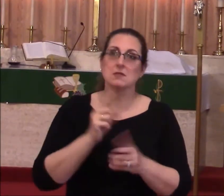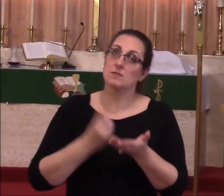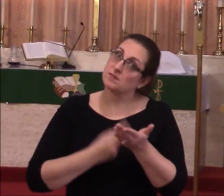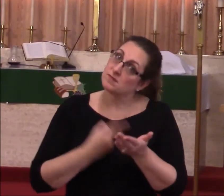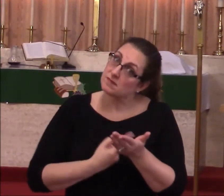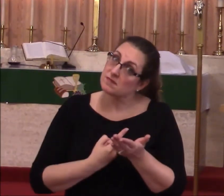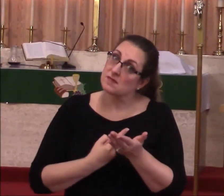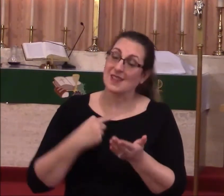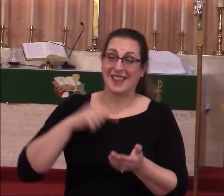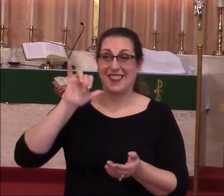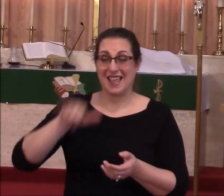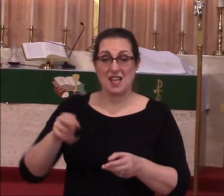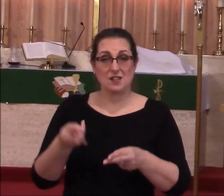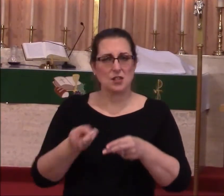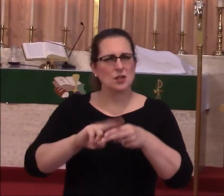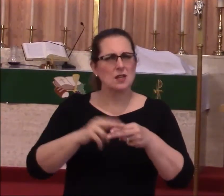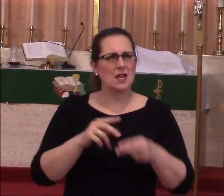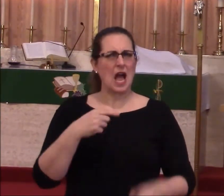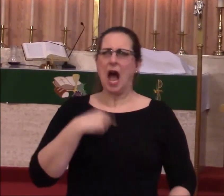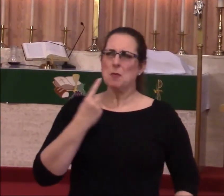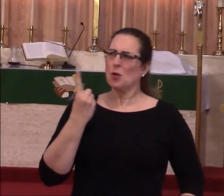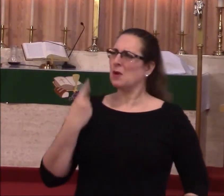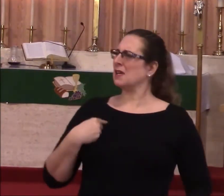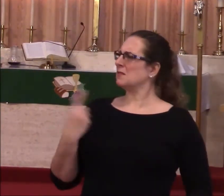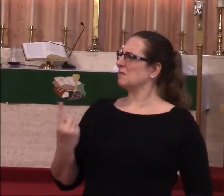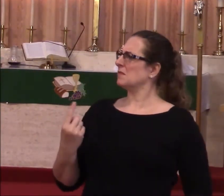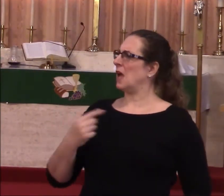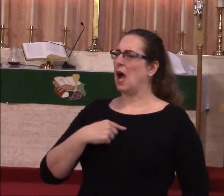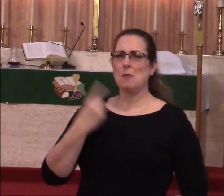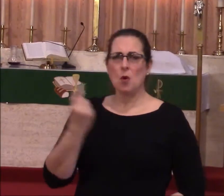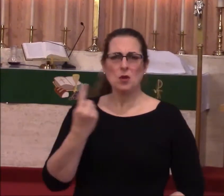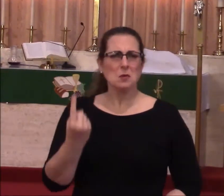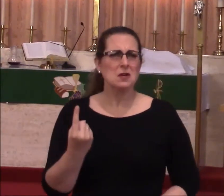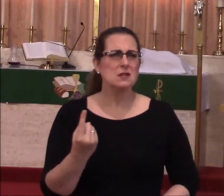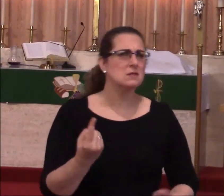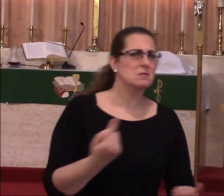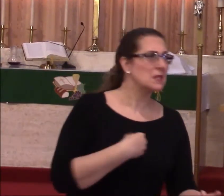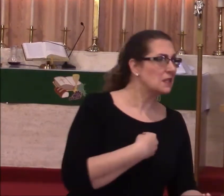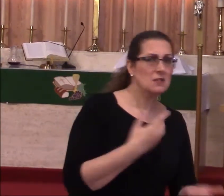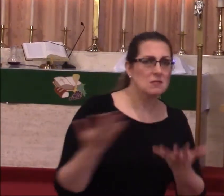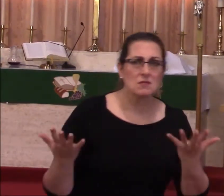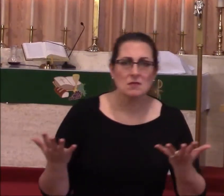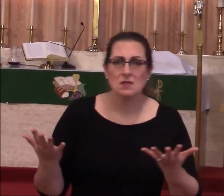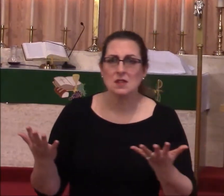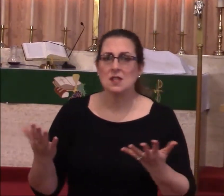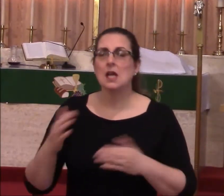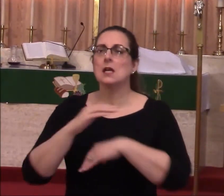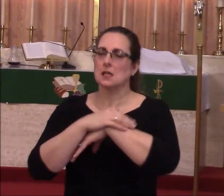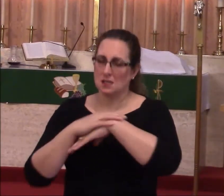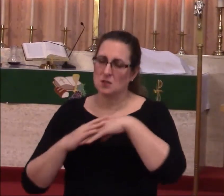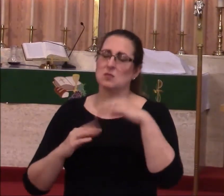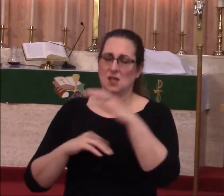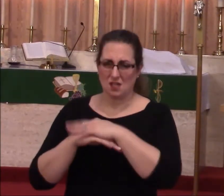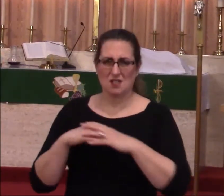has increased. Mind the only one who's lost patience this time? And compassion.